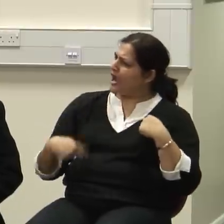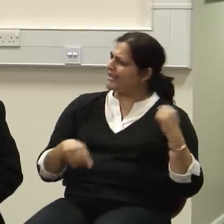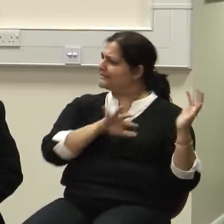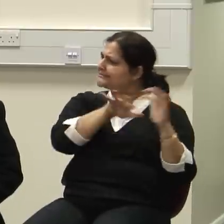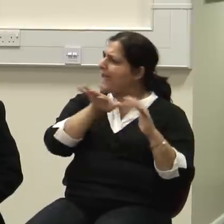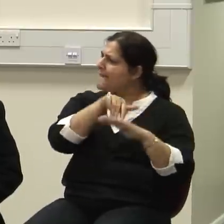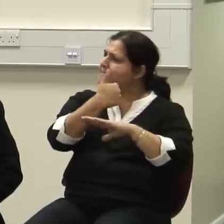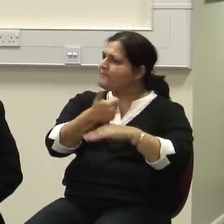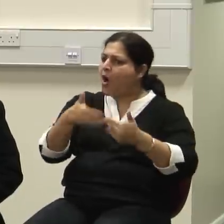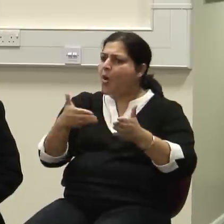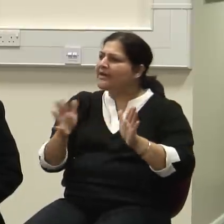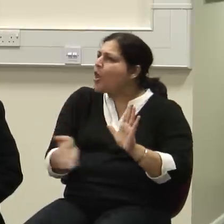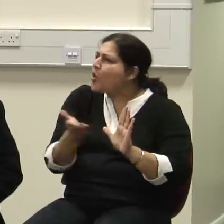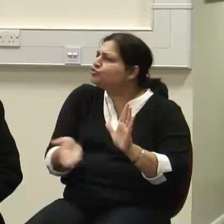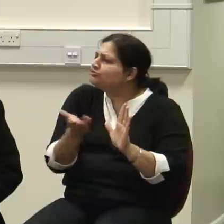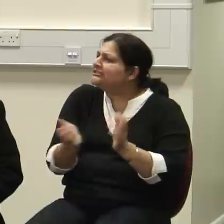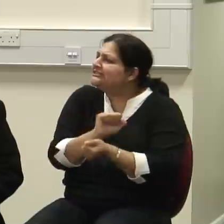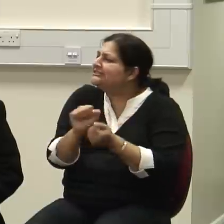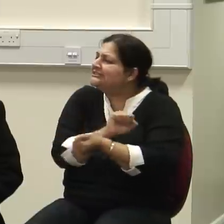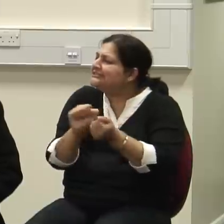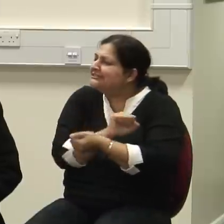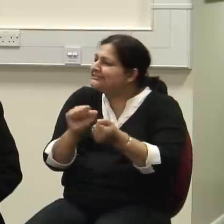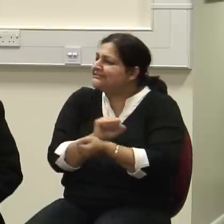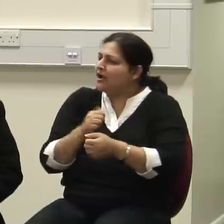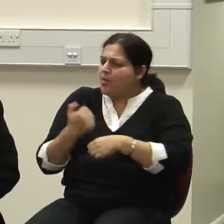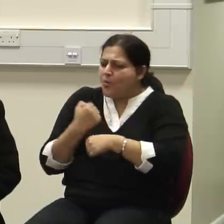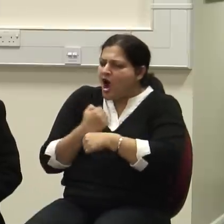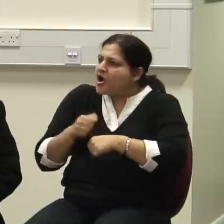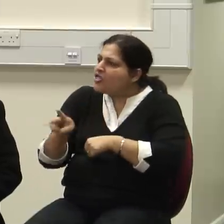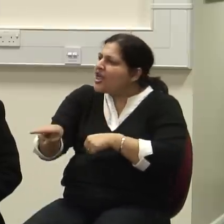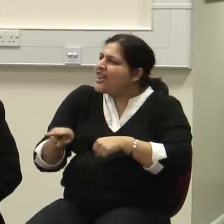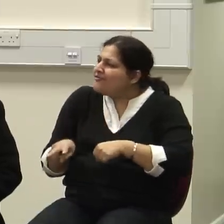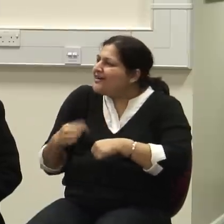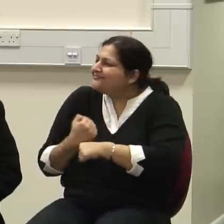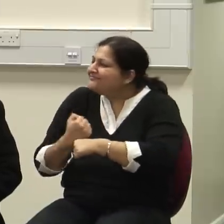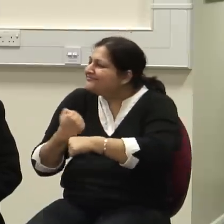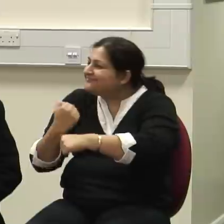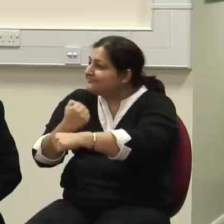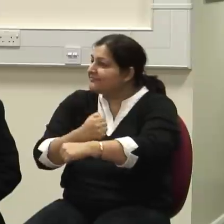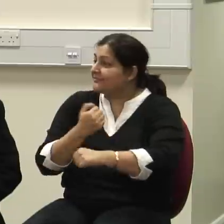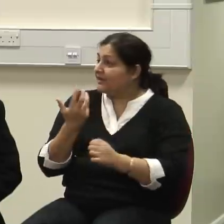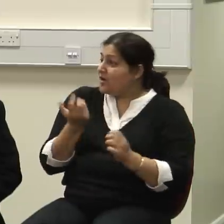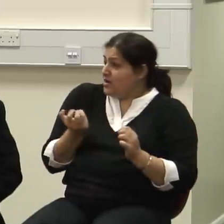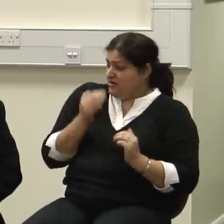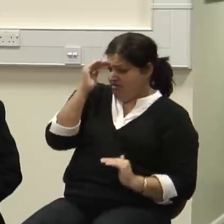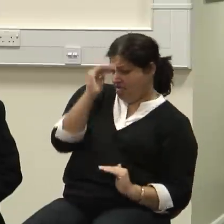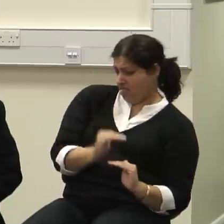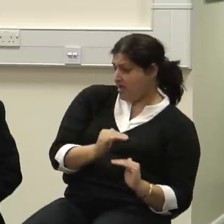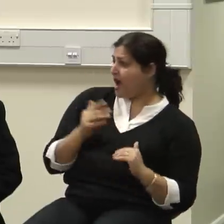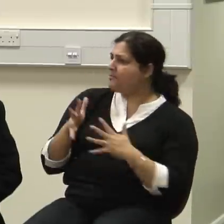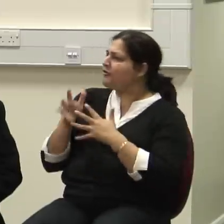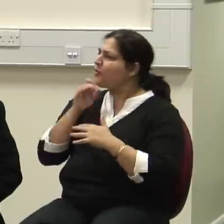laundries and worked on the railroad and worked for, you know, much less than the Americans would have. So this was